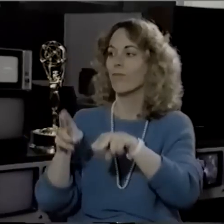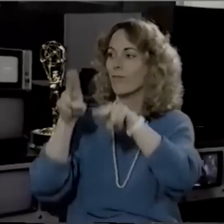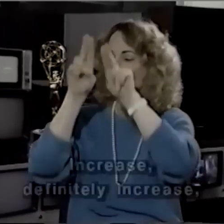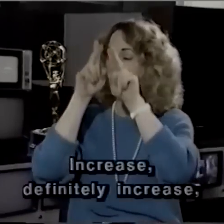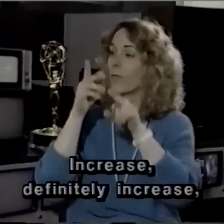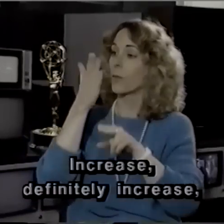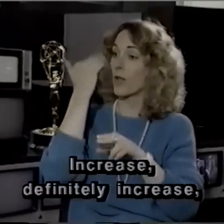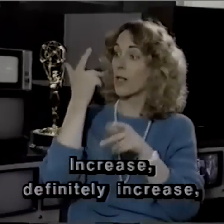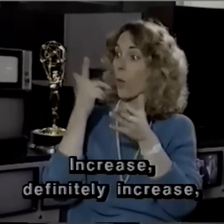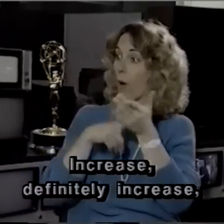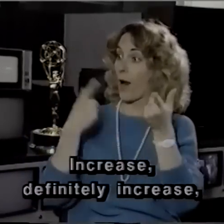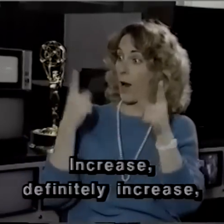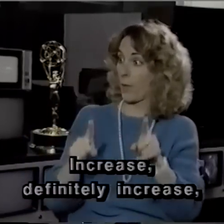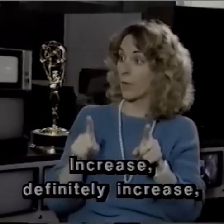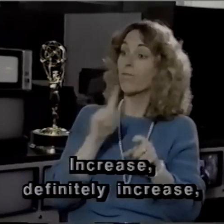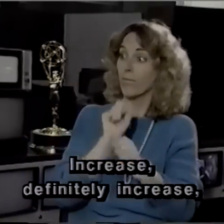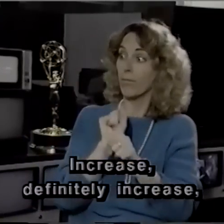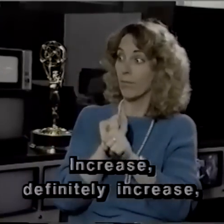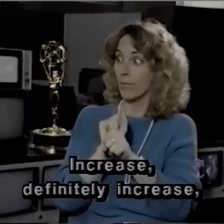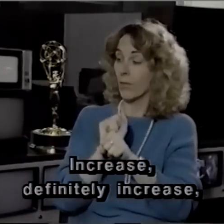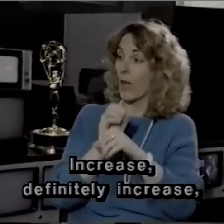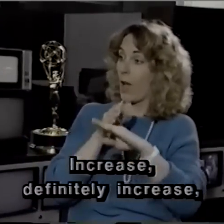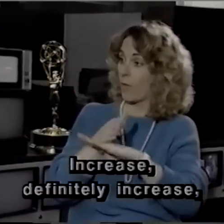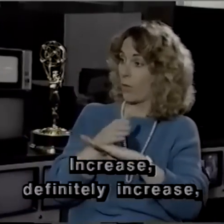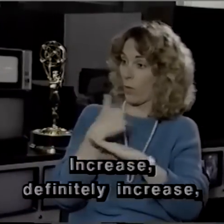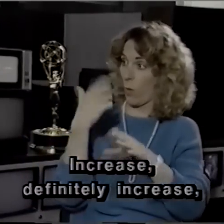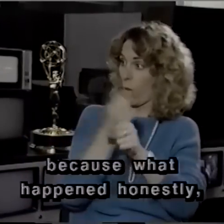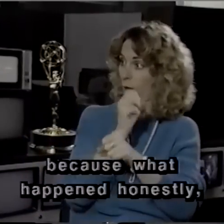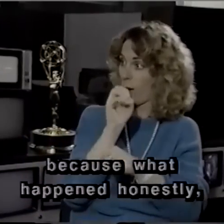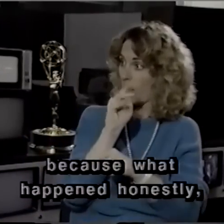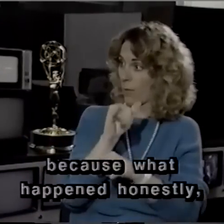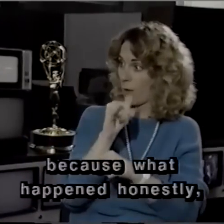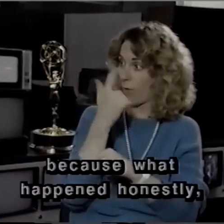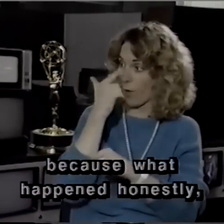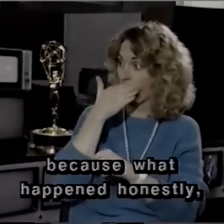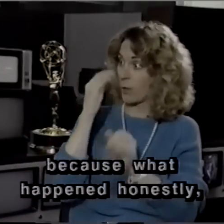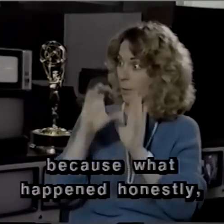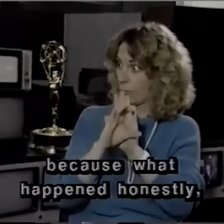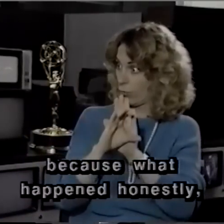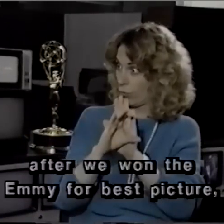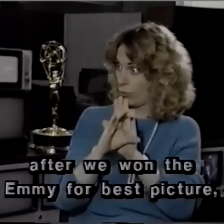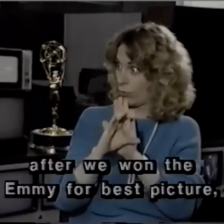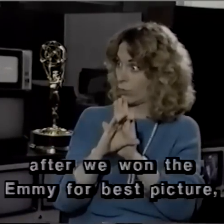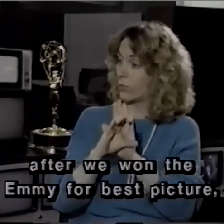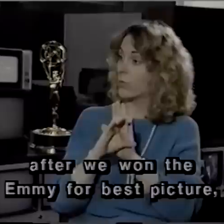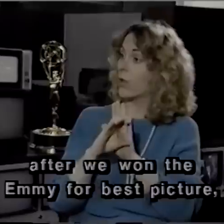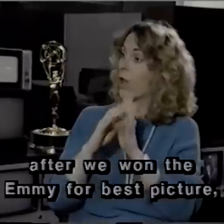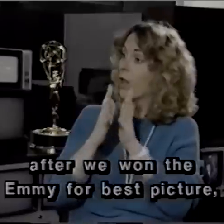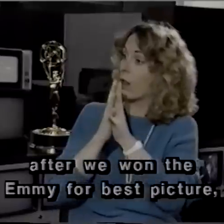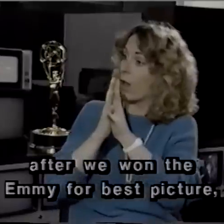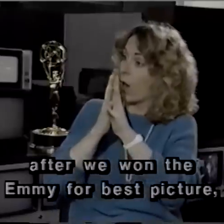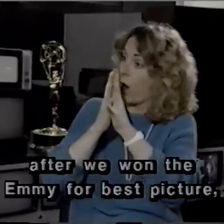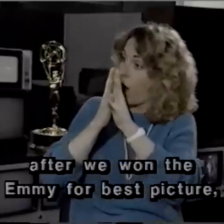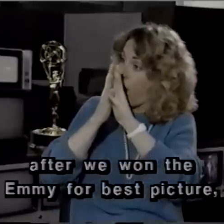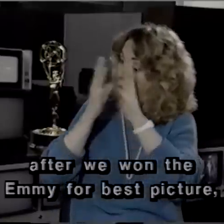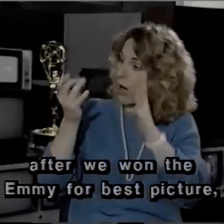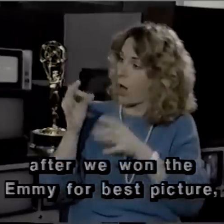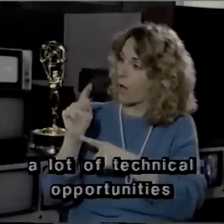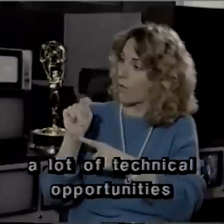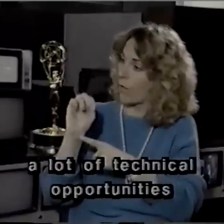Increase. Definitely increase. Because what happened, honestly, after we won the Emmy for Best Picture, a lot of